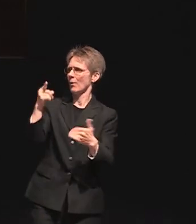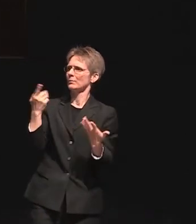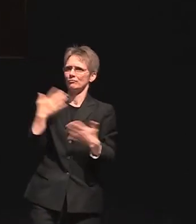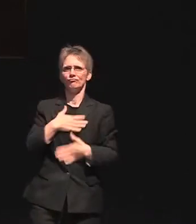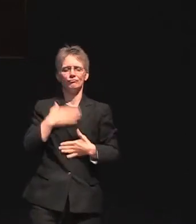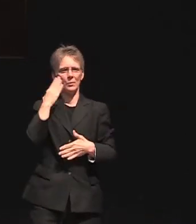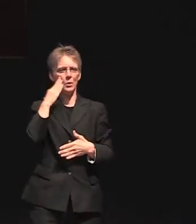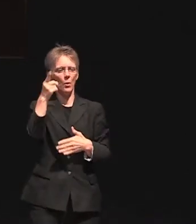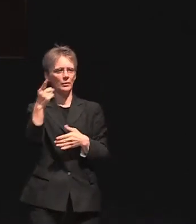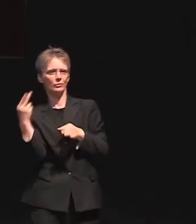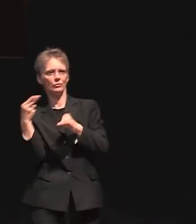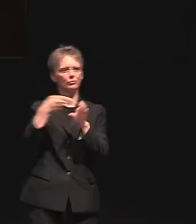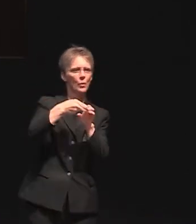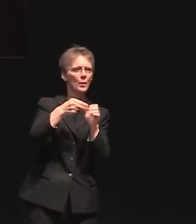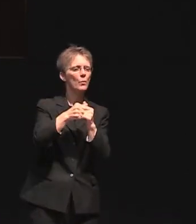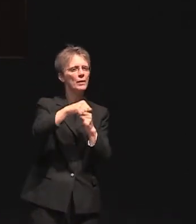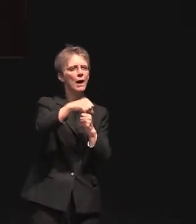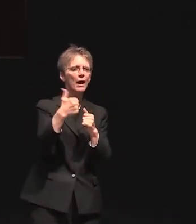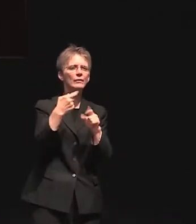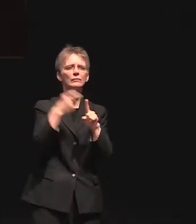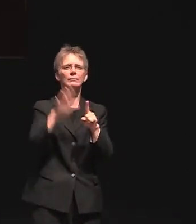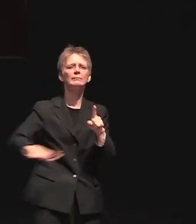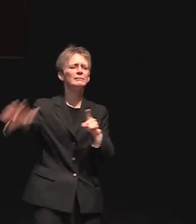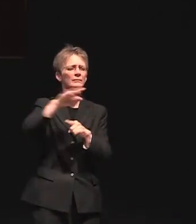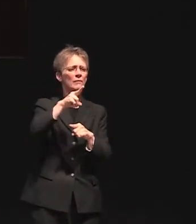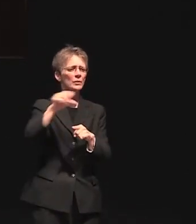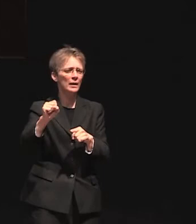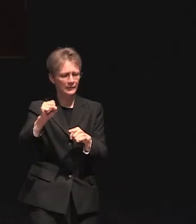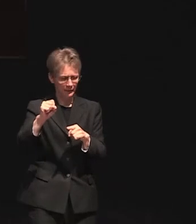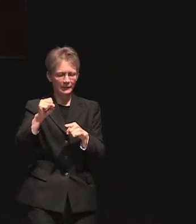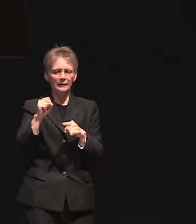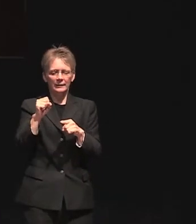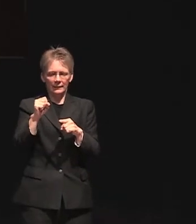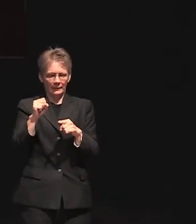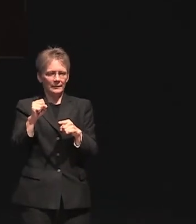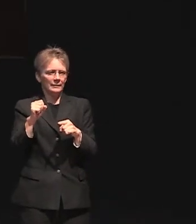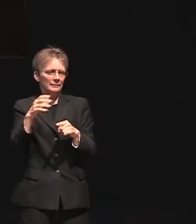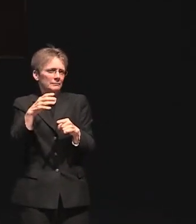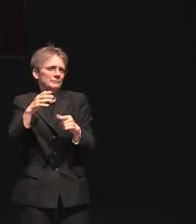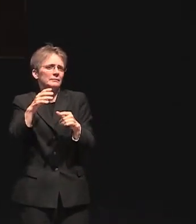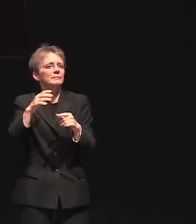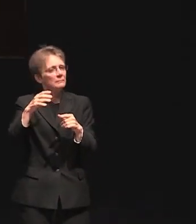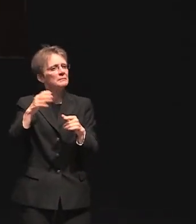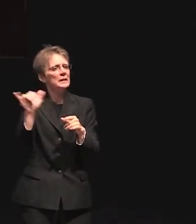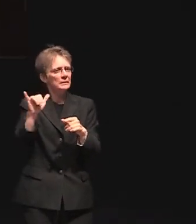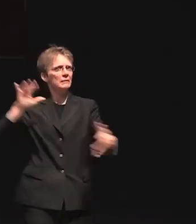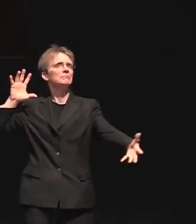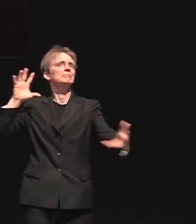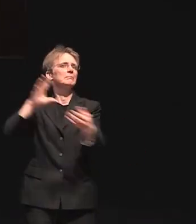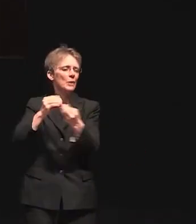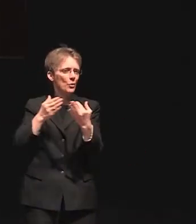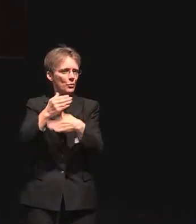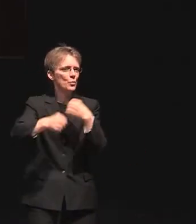peers from around the states and those who participated in this art competition over the years and having your